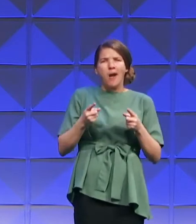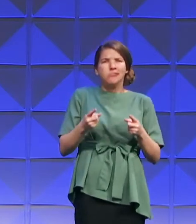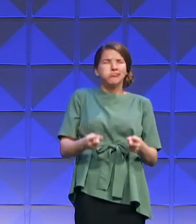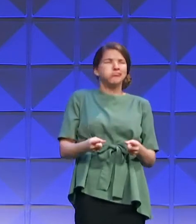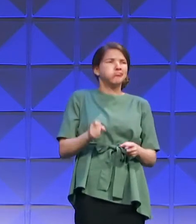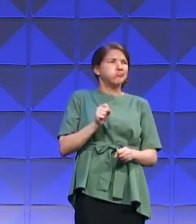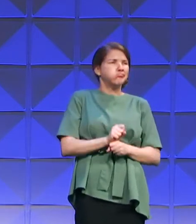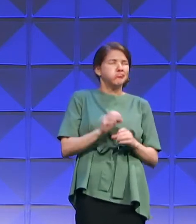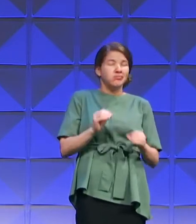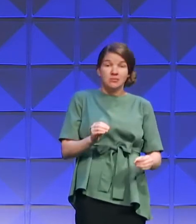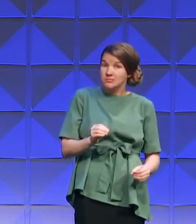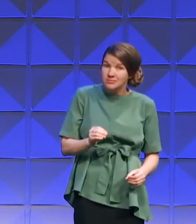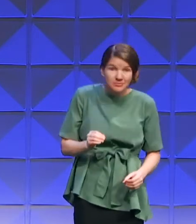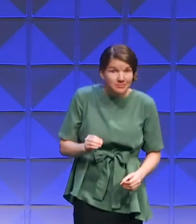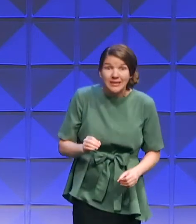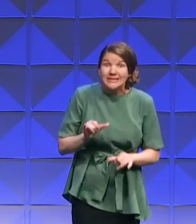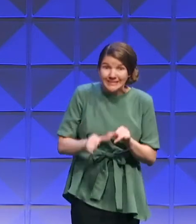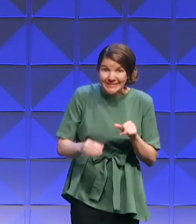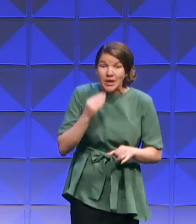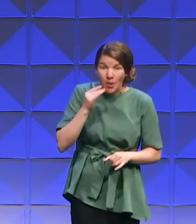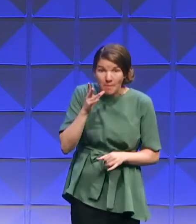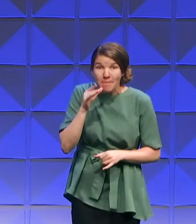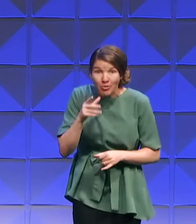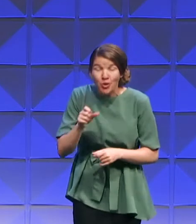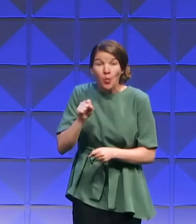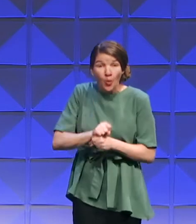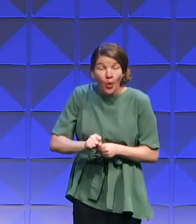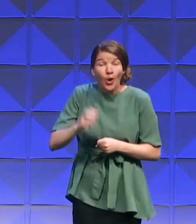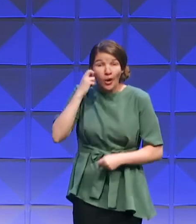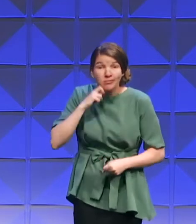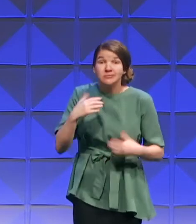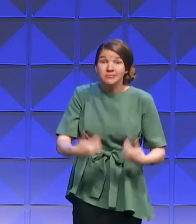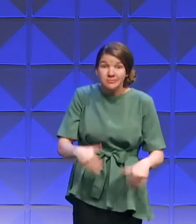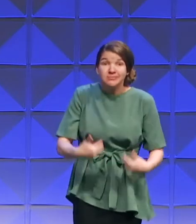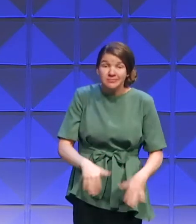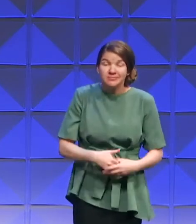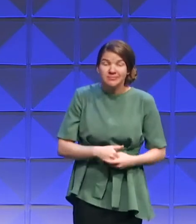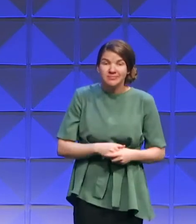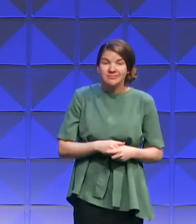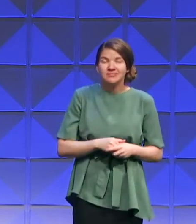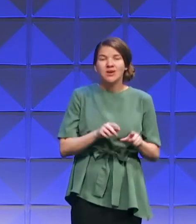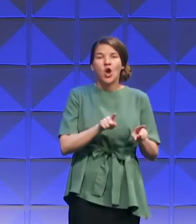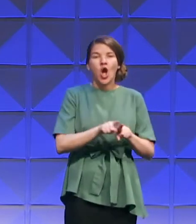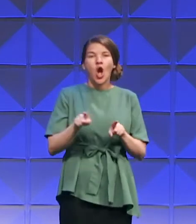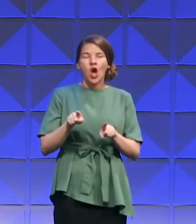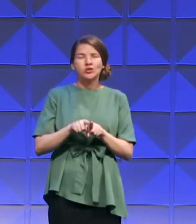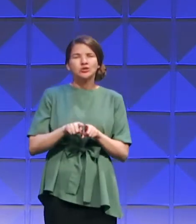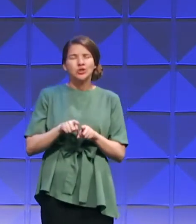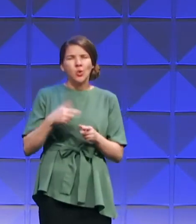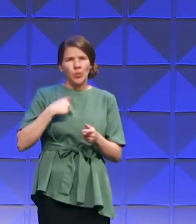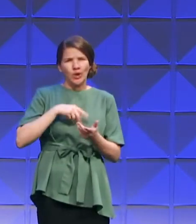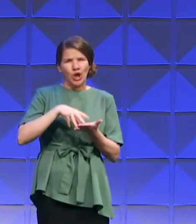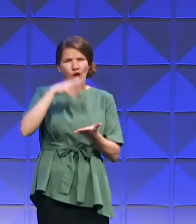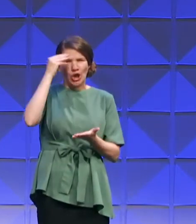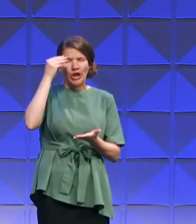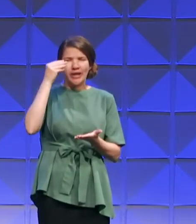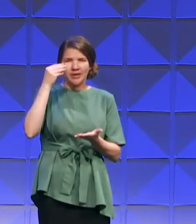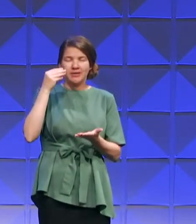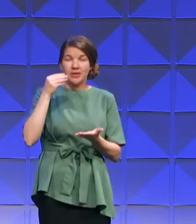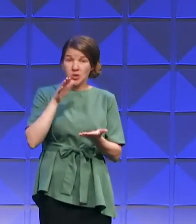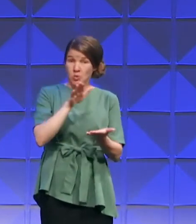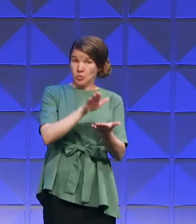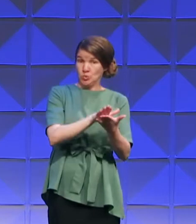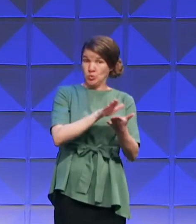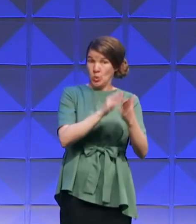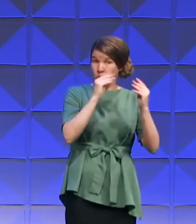and she's a stay-at-home mother. That's a working job. We're also finding out that being a school